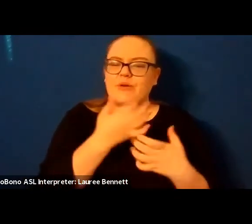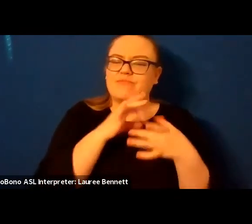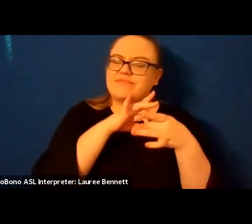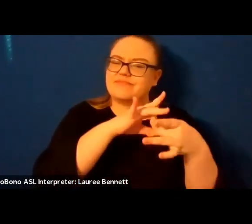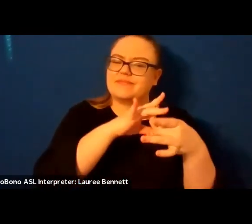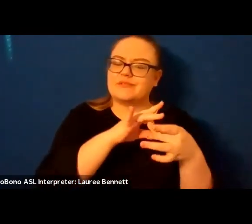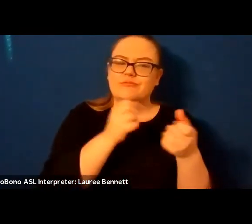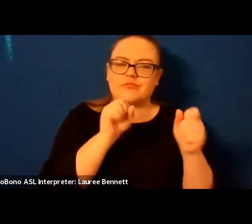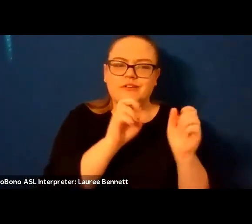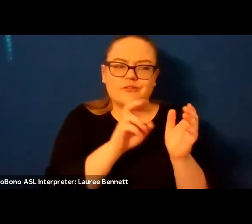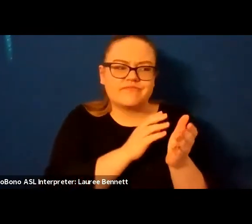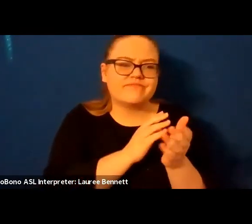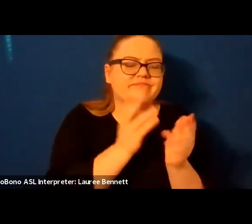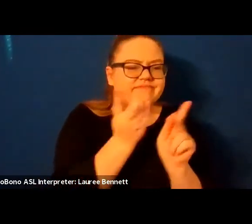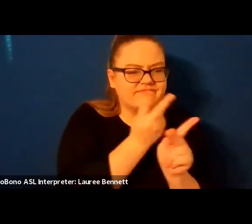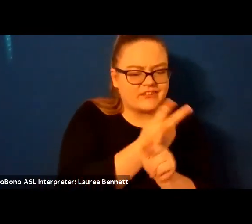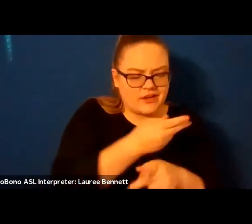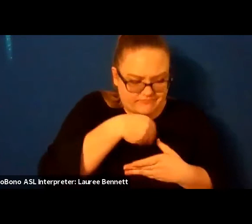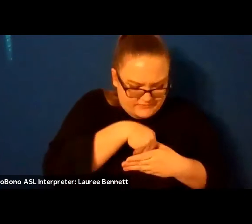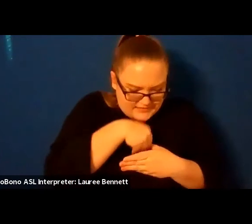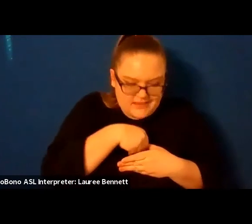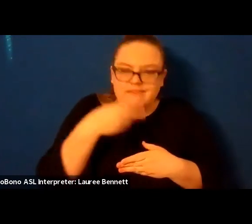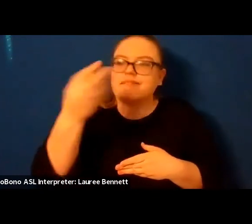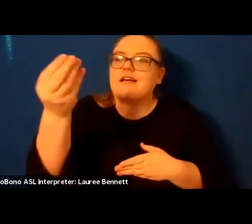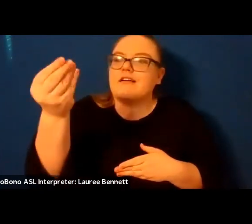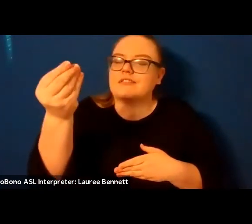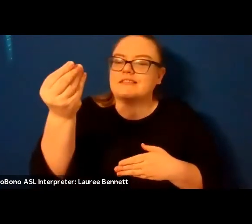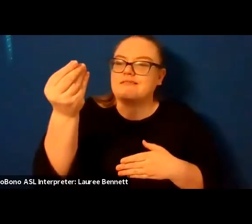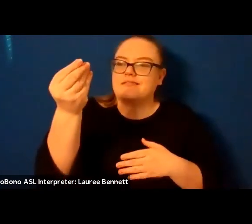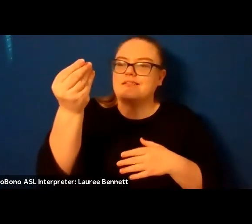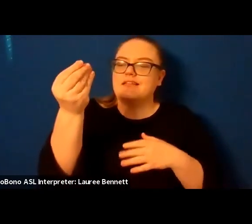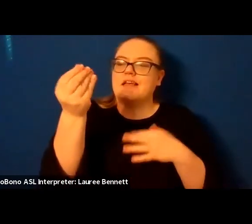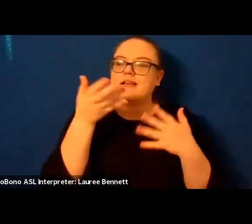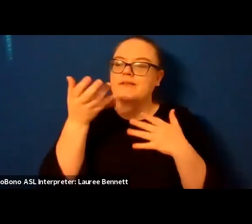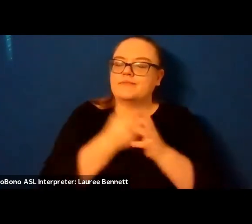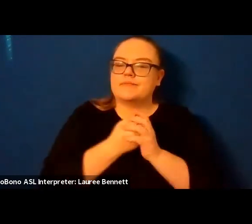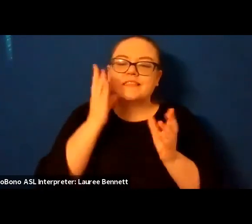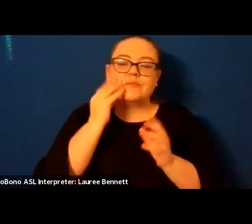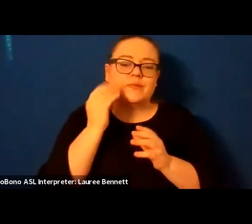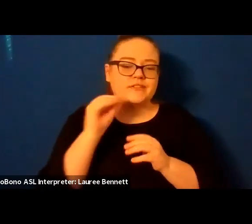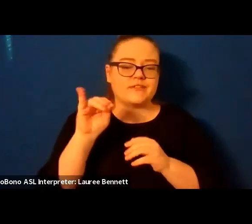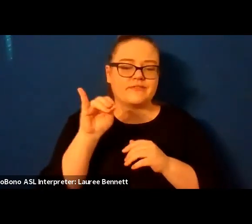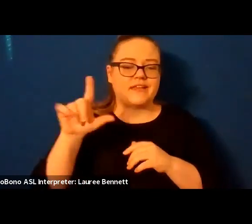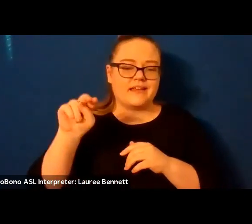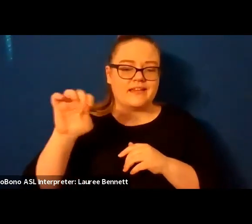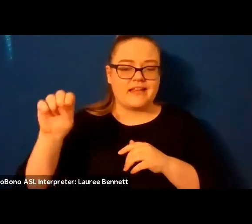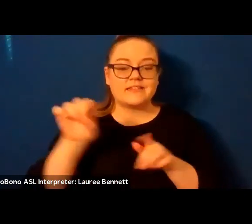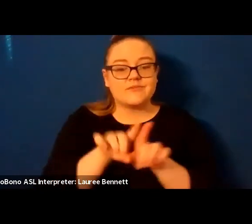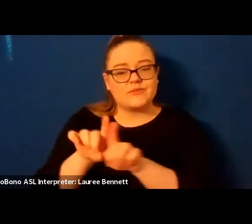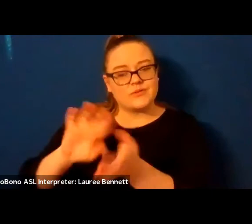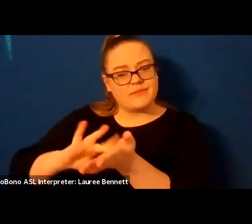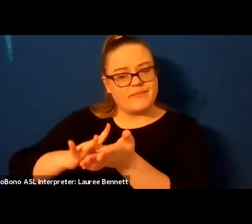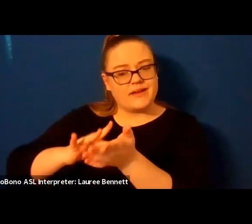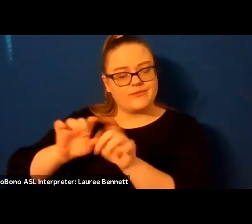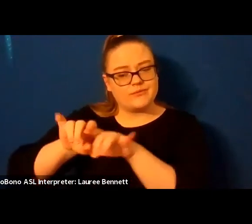to navigate both the internal and external geographies of illness and the medical system and